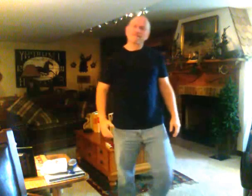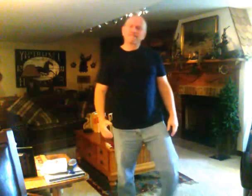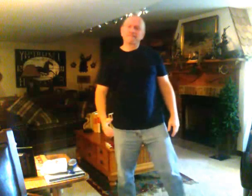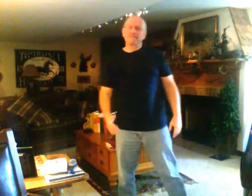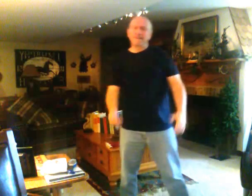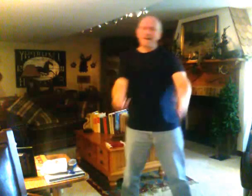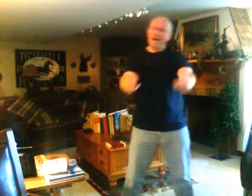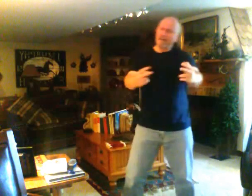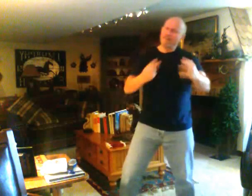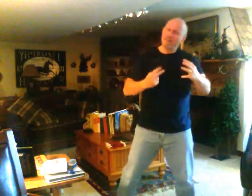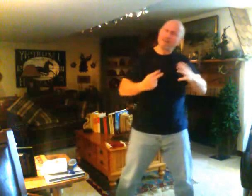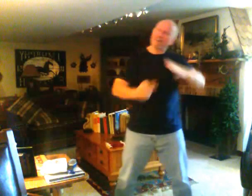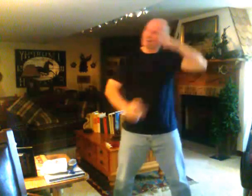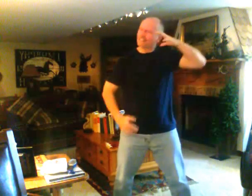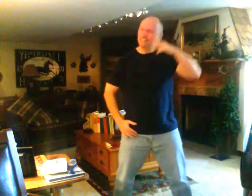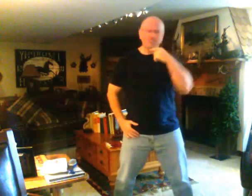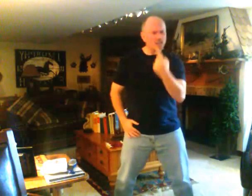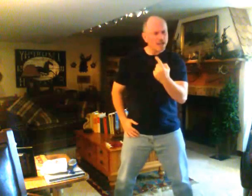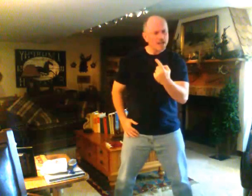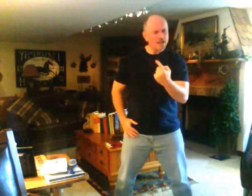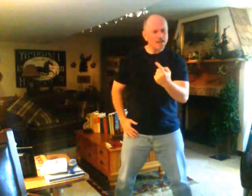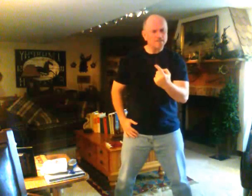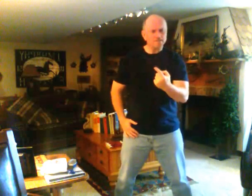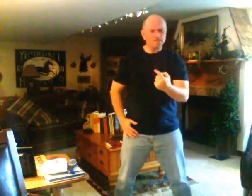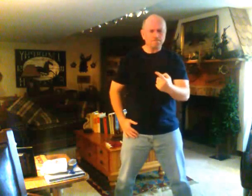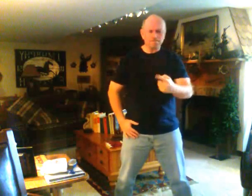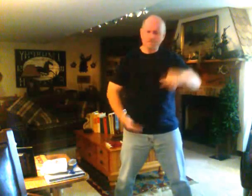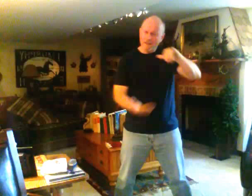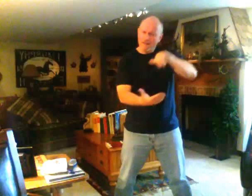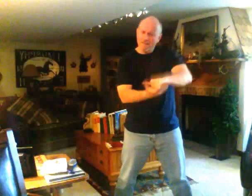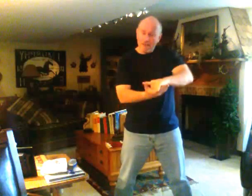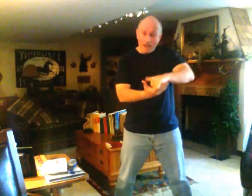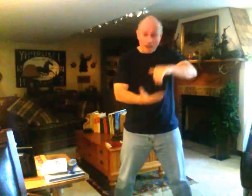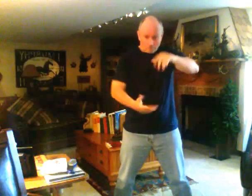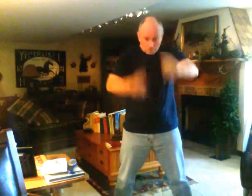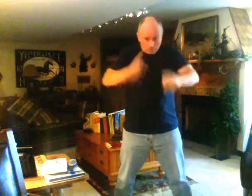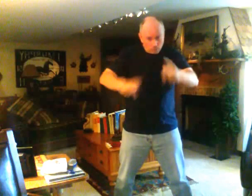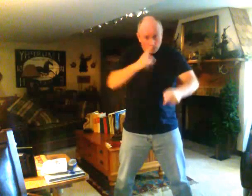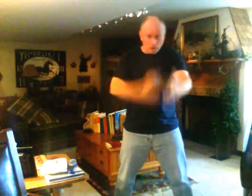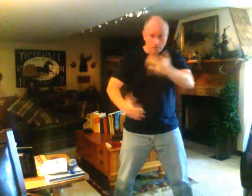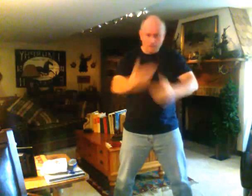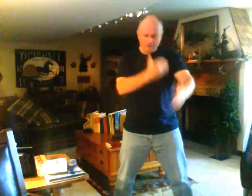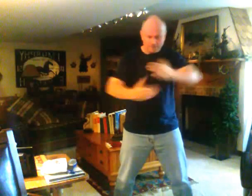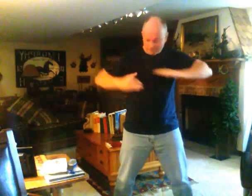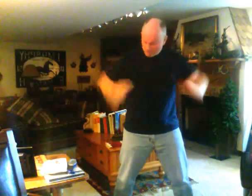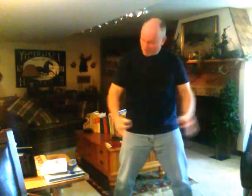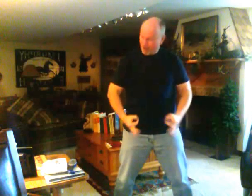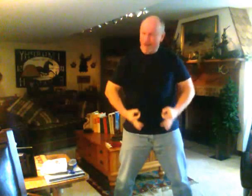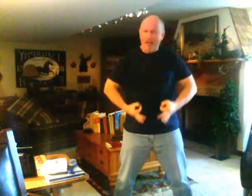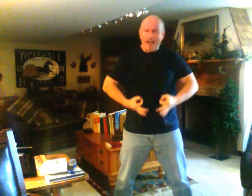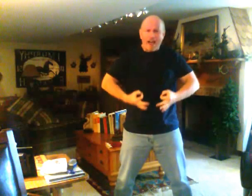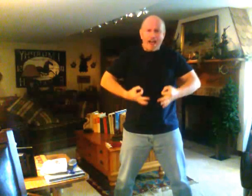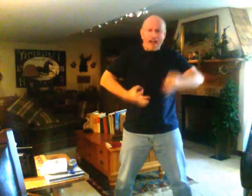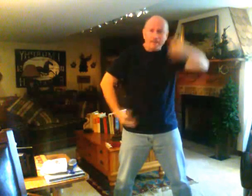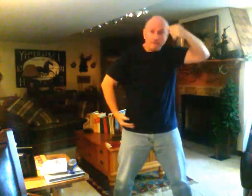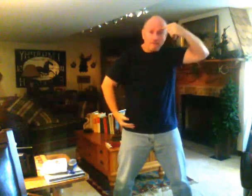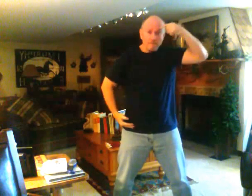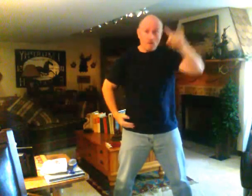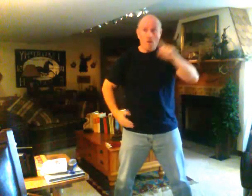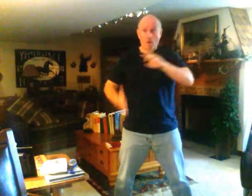I've heard it said that people come into our lives for